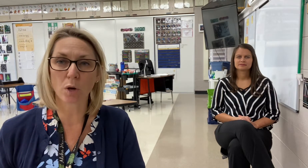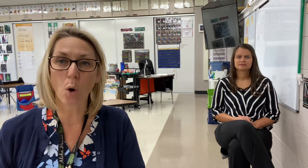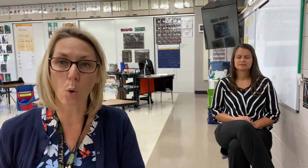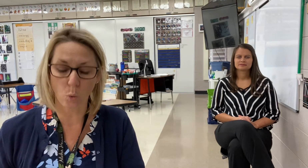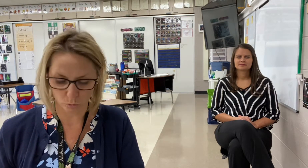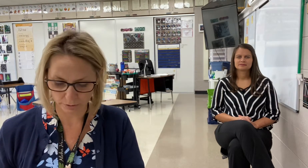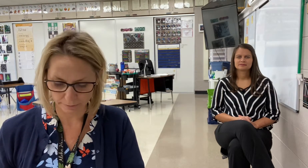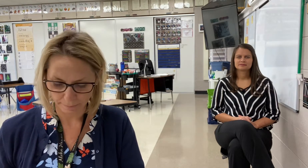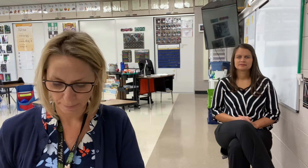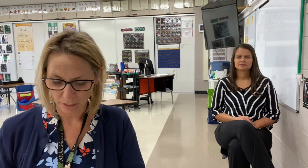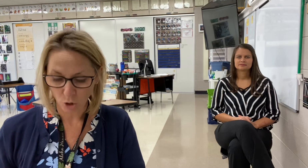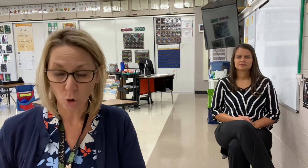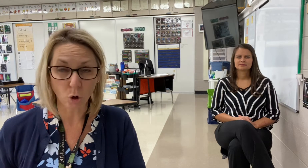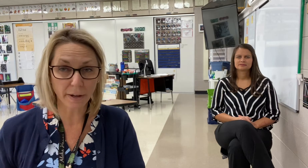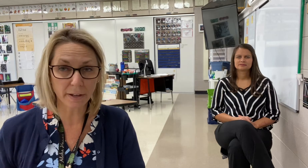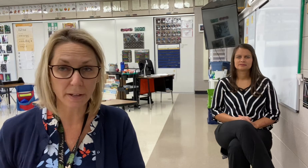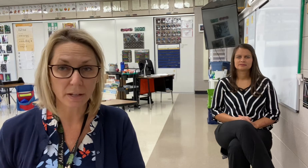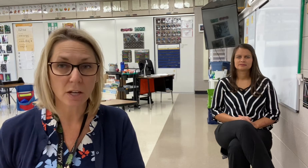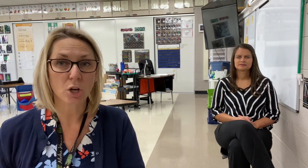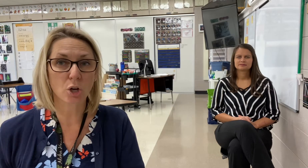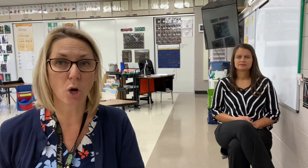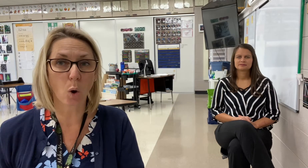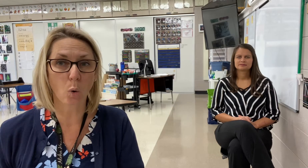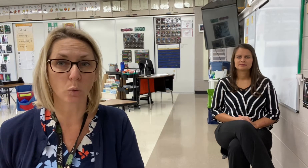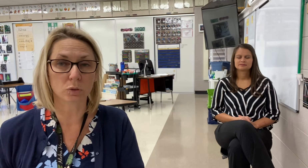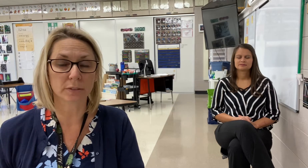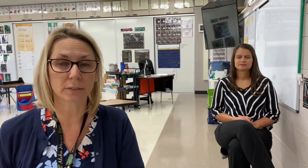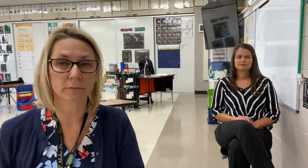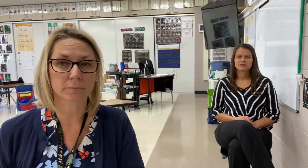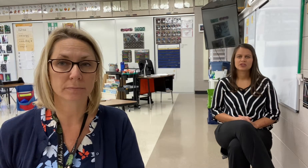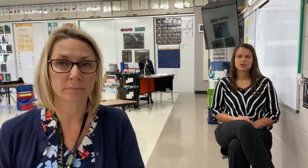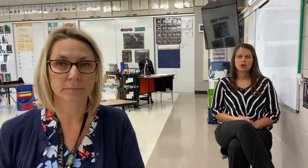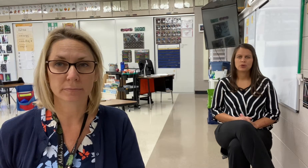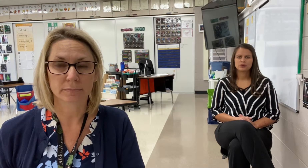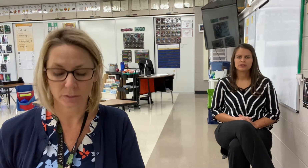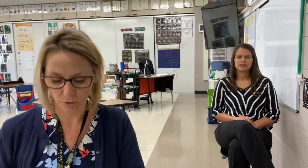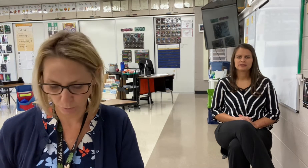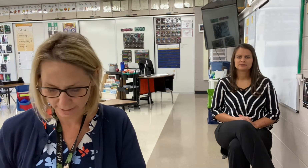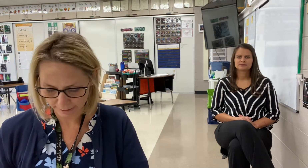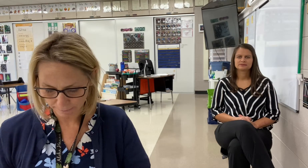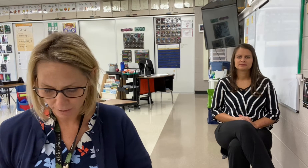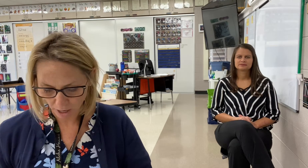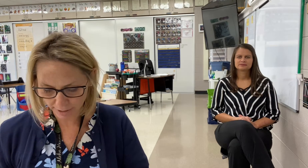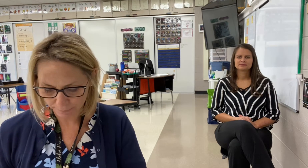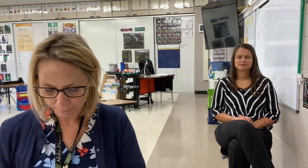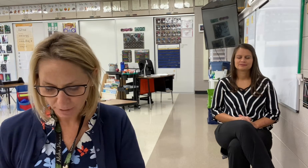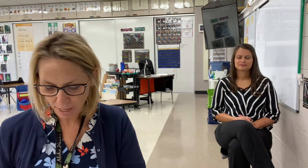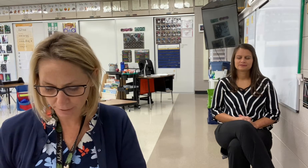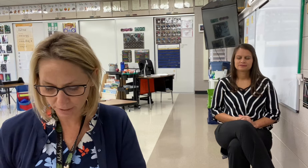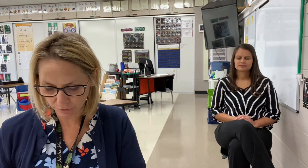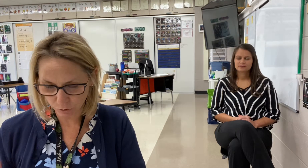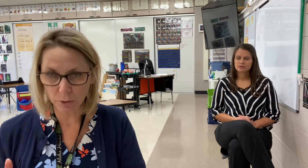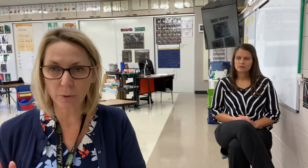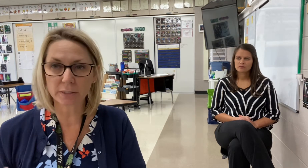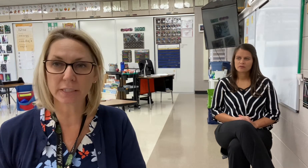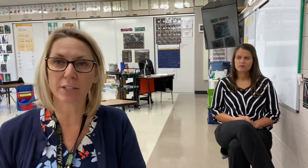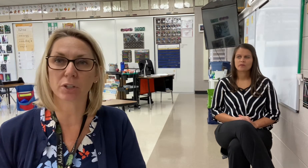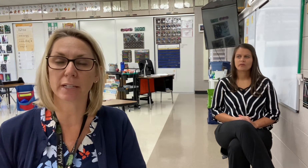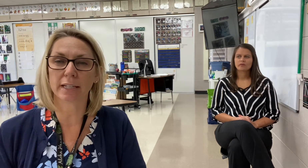hold? Hook. Cold. Cold. Great. All right. I'm going to give you three words and you're going to give